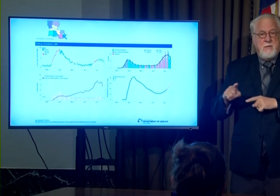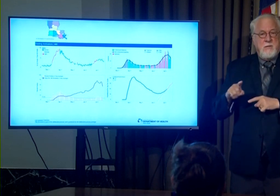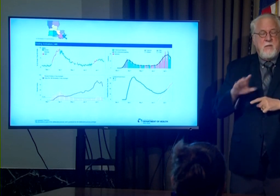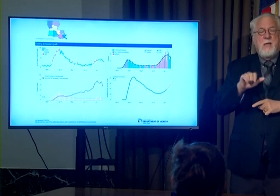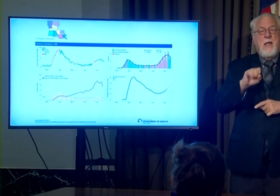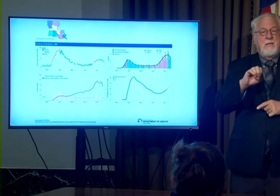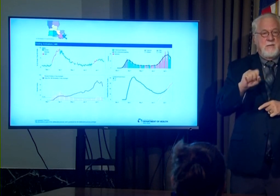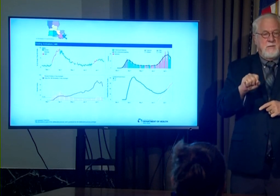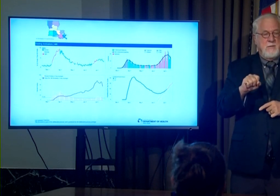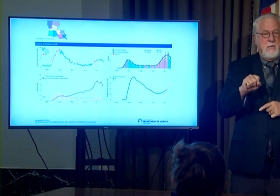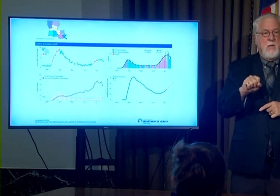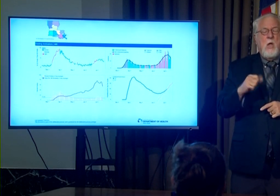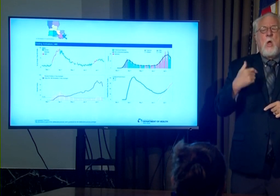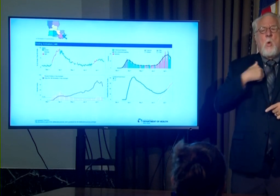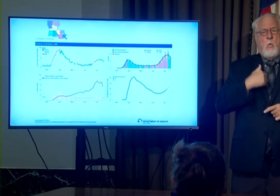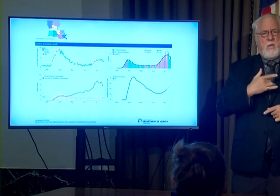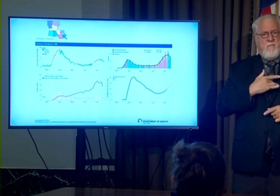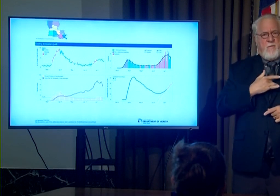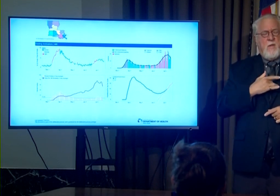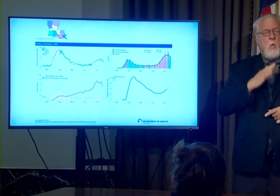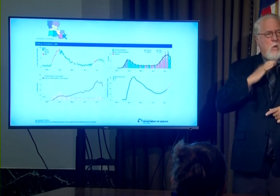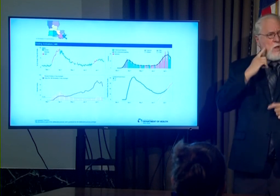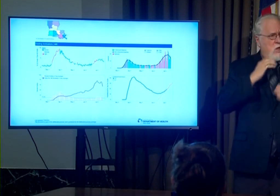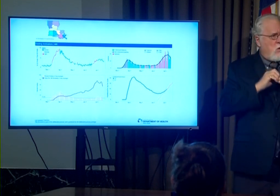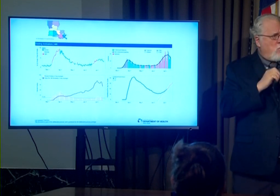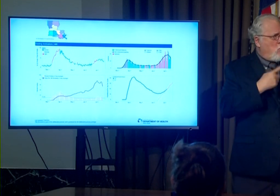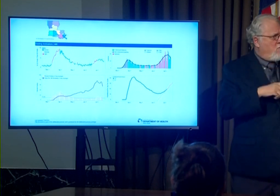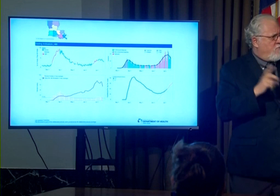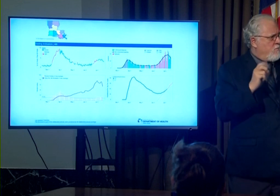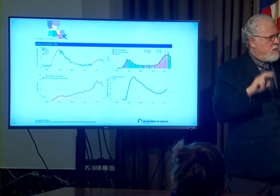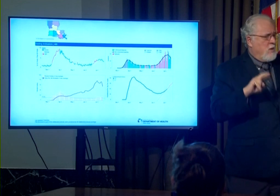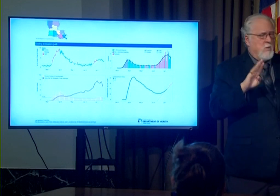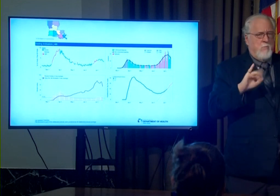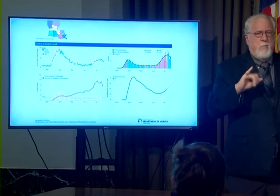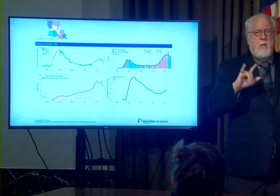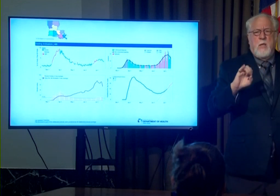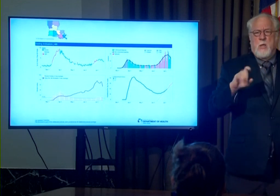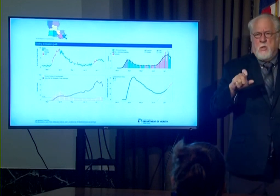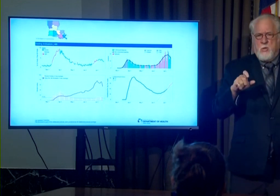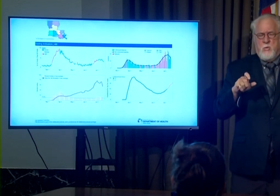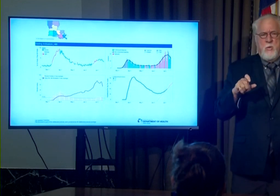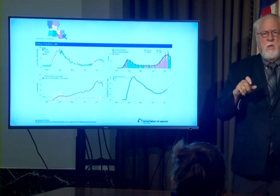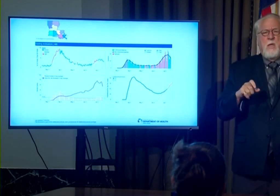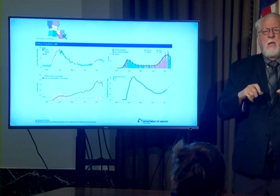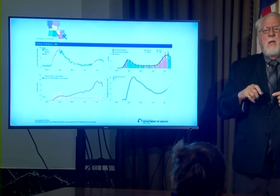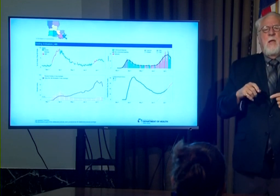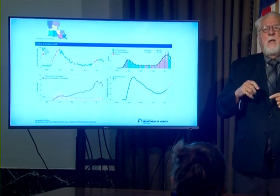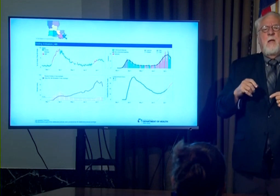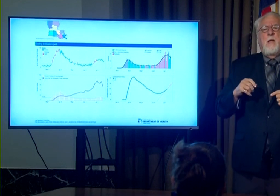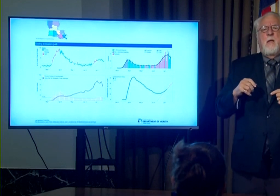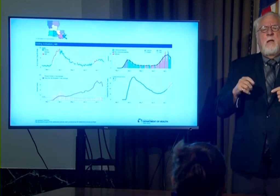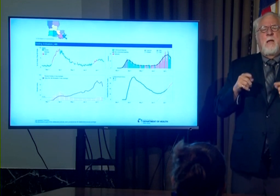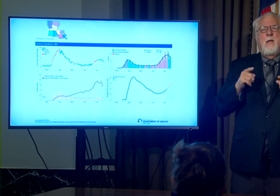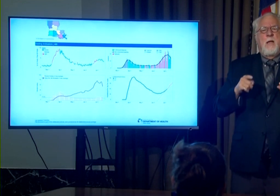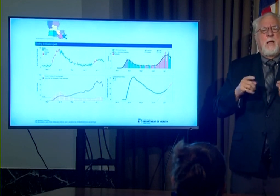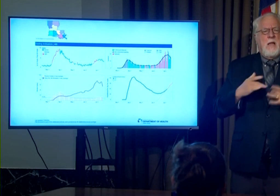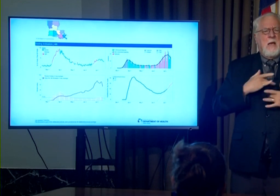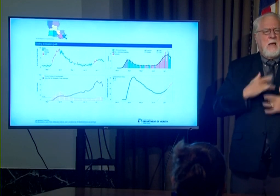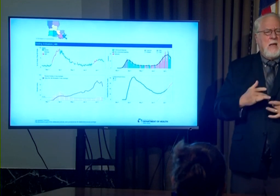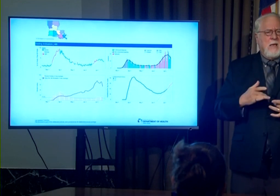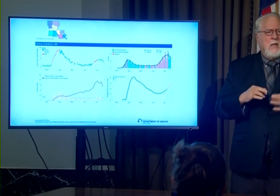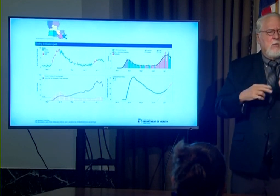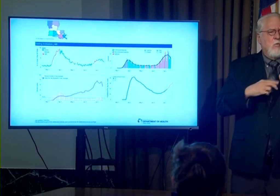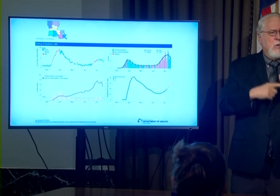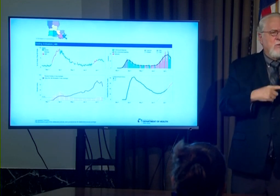we believe and you're going to hear more from dr. be you in just a minute that this more likely than not